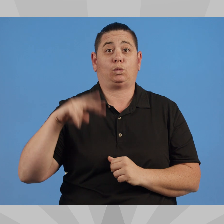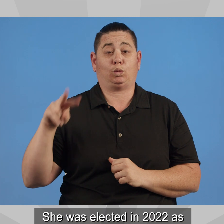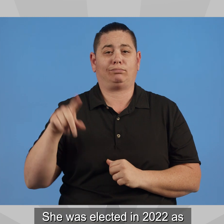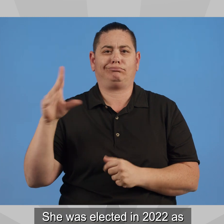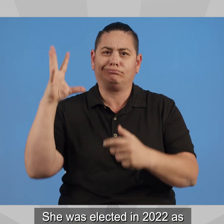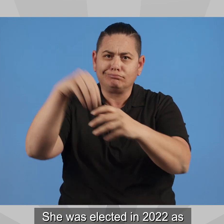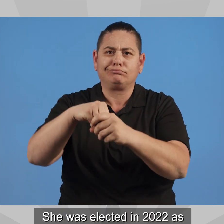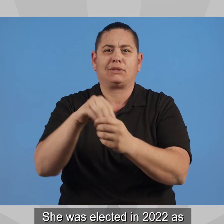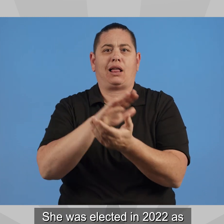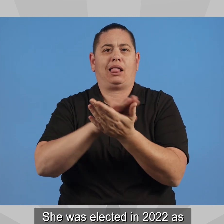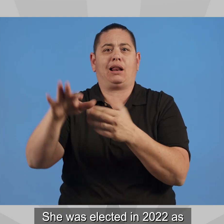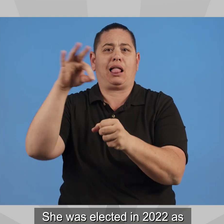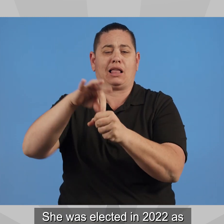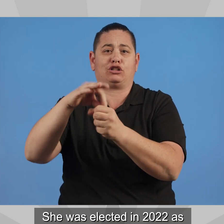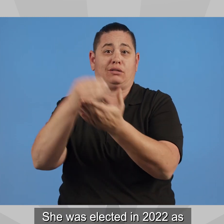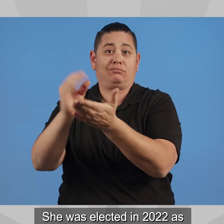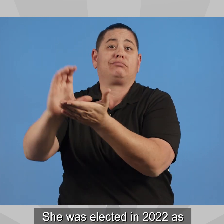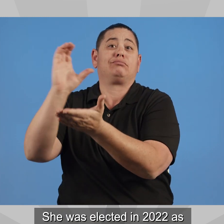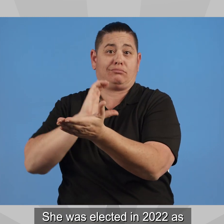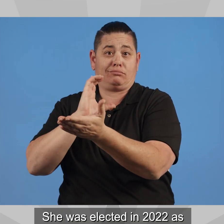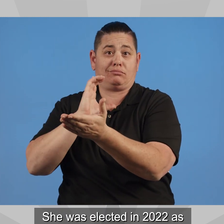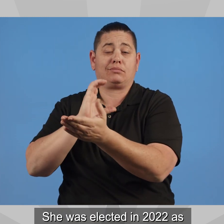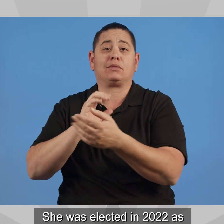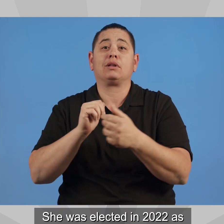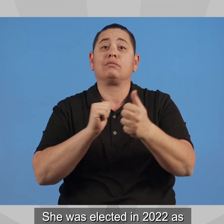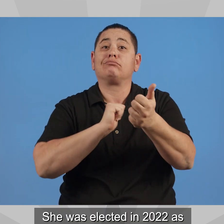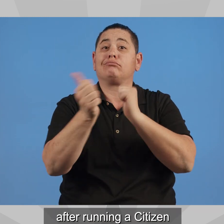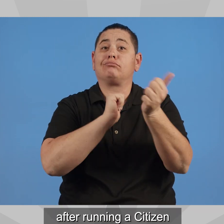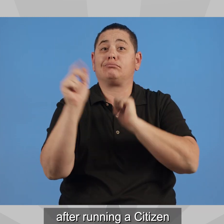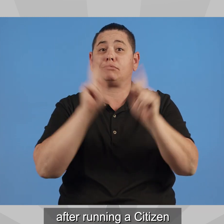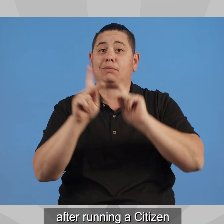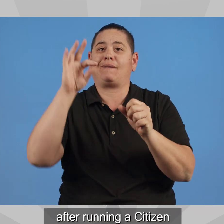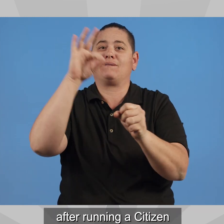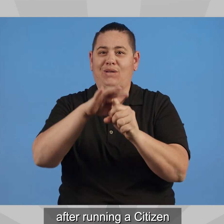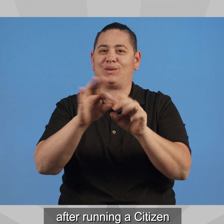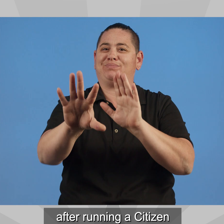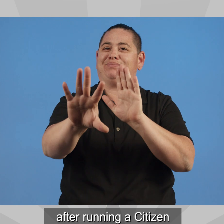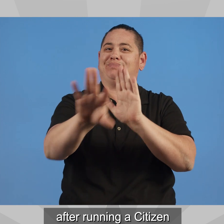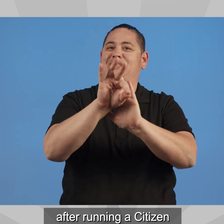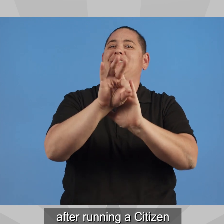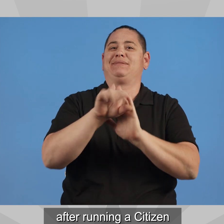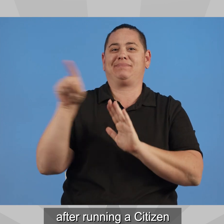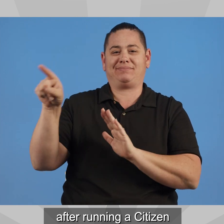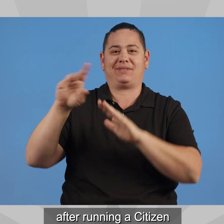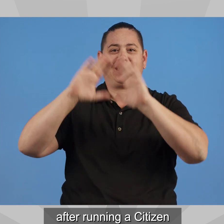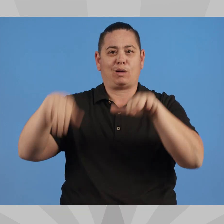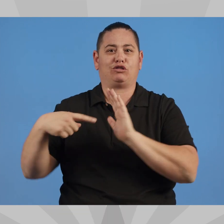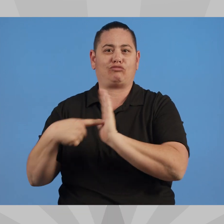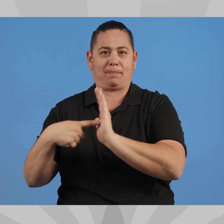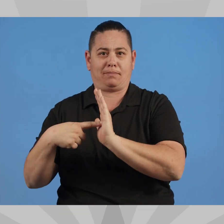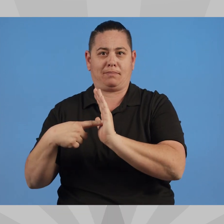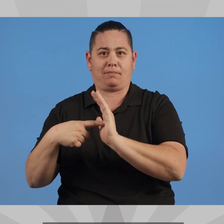She was elected in 2022 as a statehouse representative after running a citizen-clean election campaign,